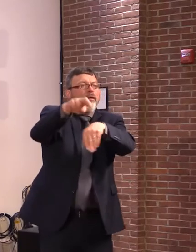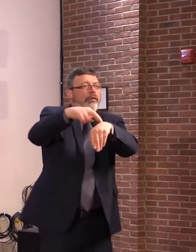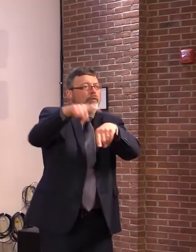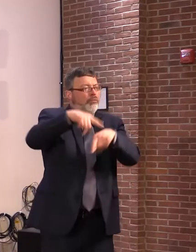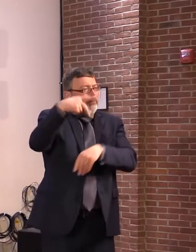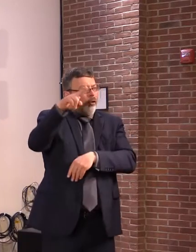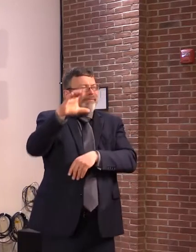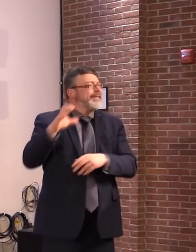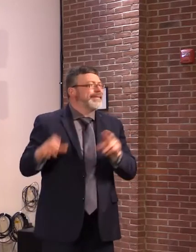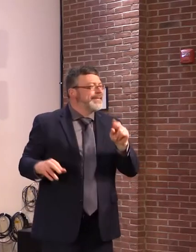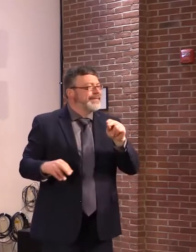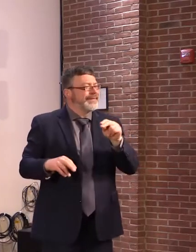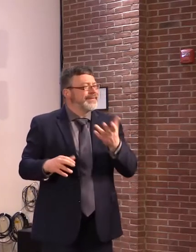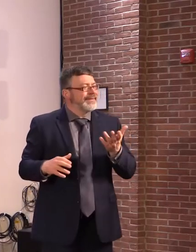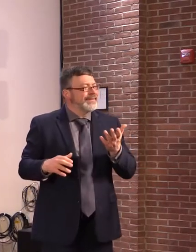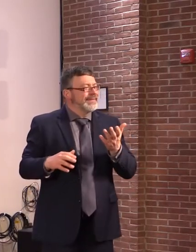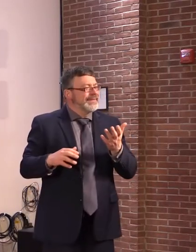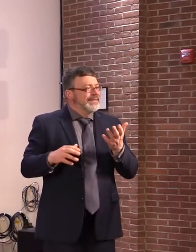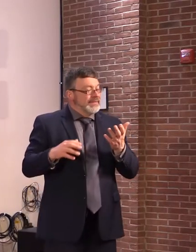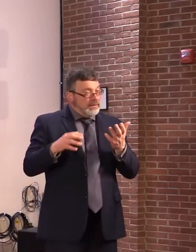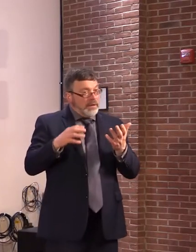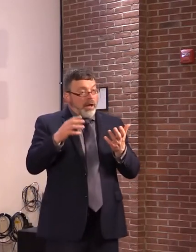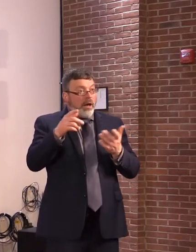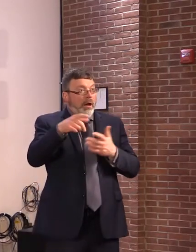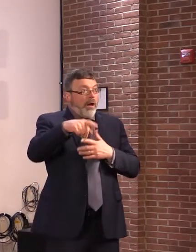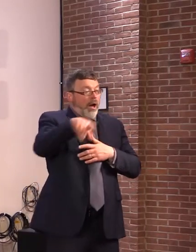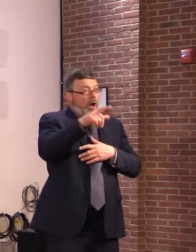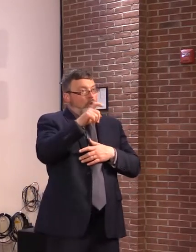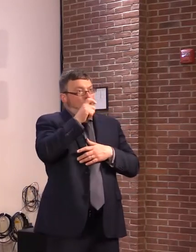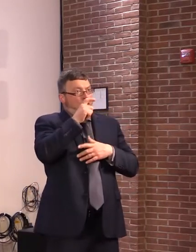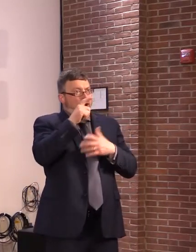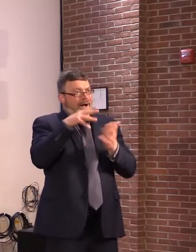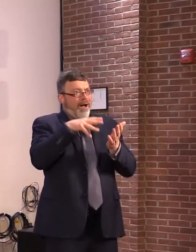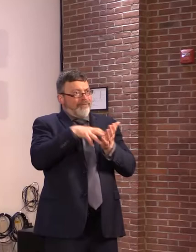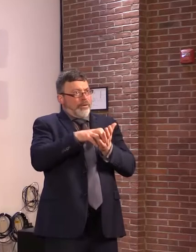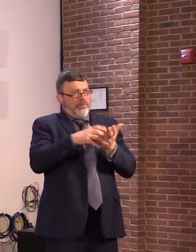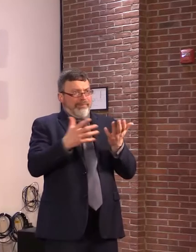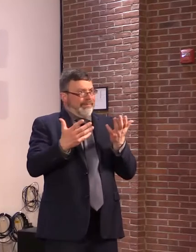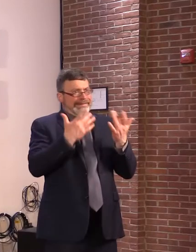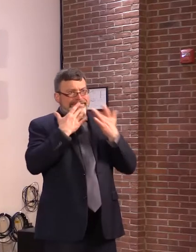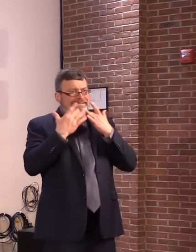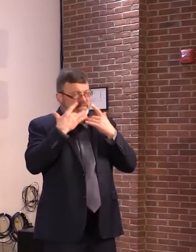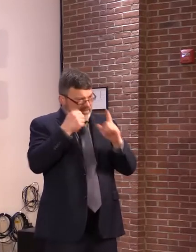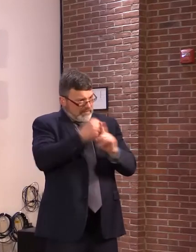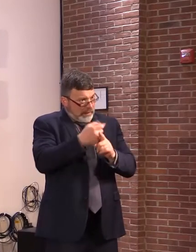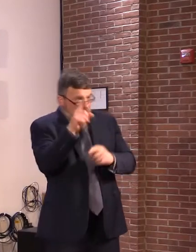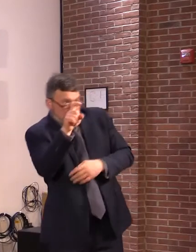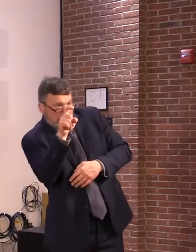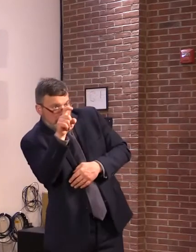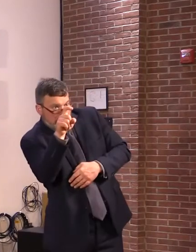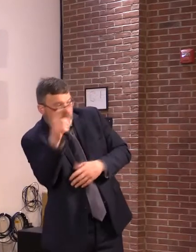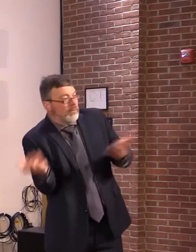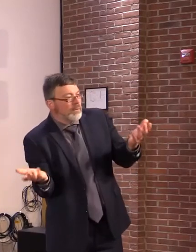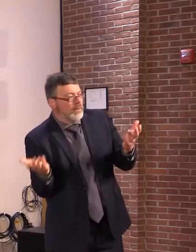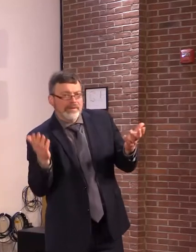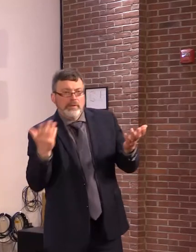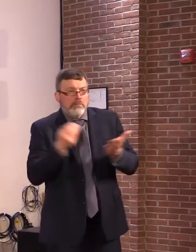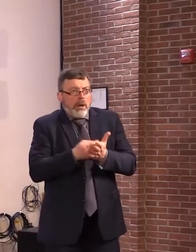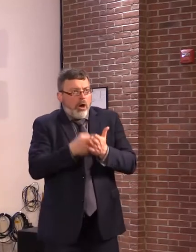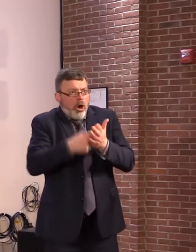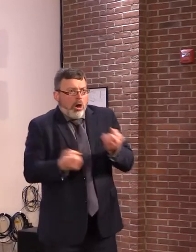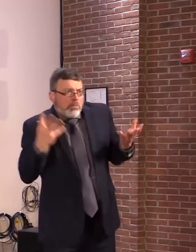vulnerable, those who we're trying to protect. Now, again, as you remember, there was a charter change that I did sign